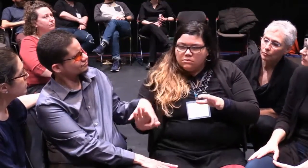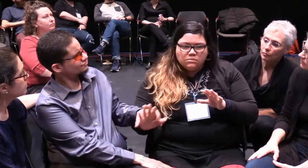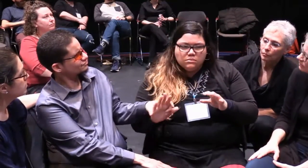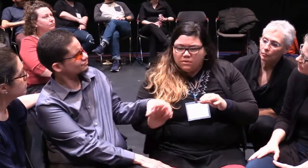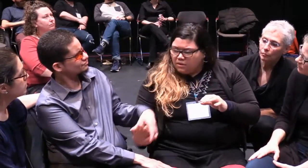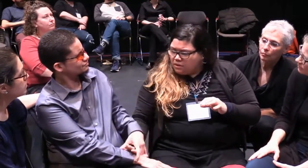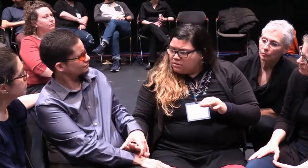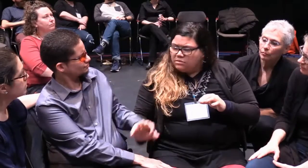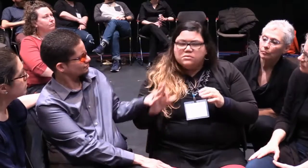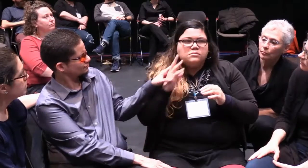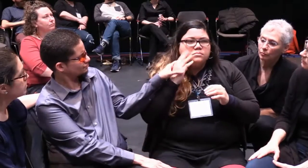Talking about inclusion.